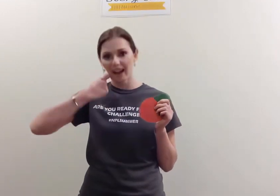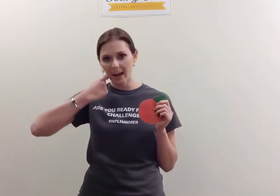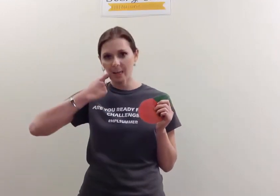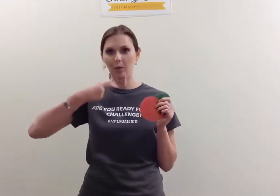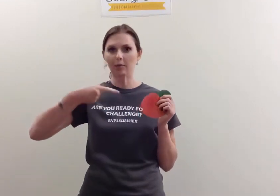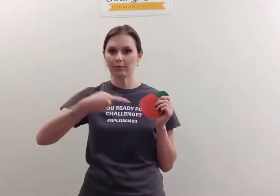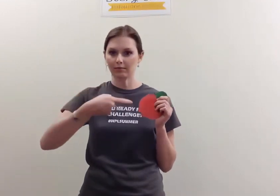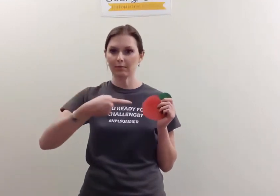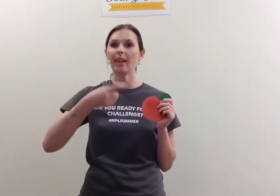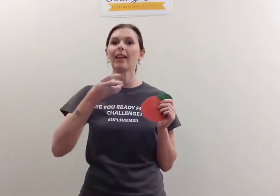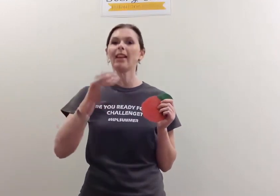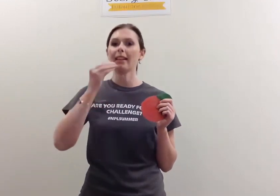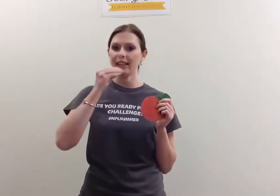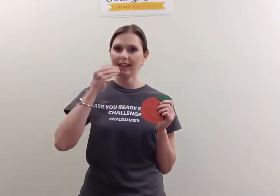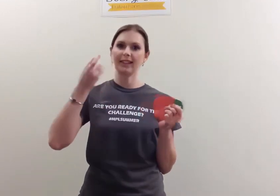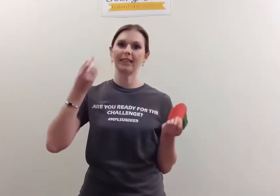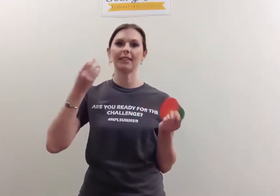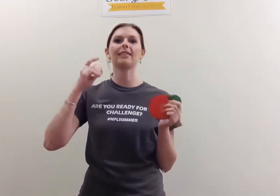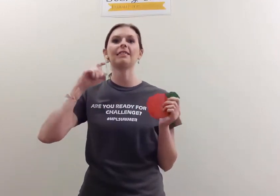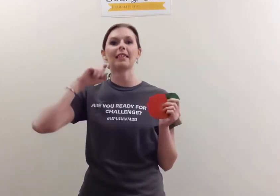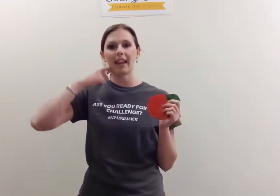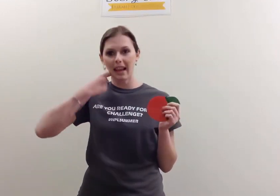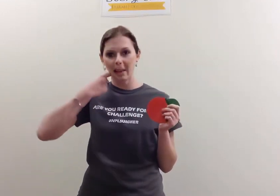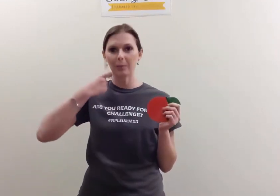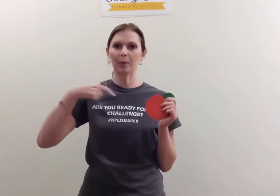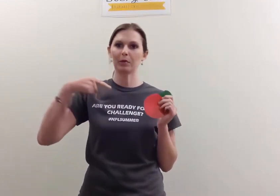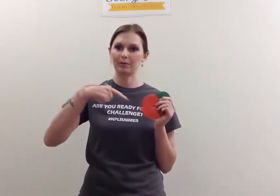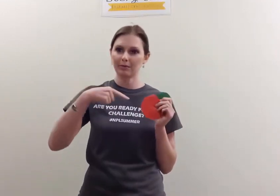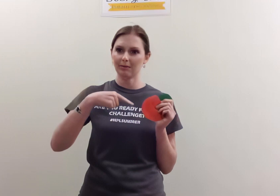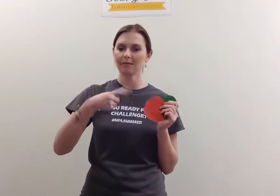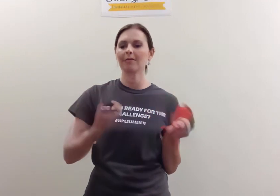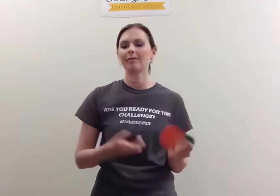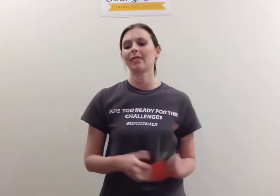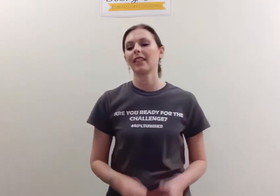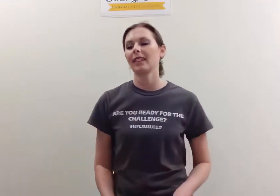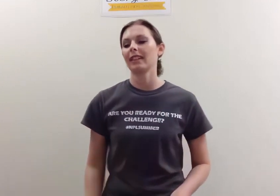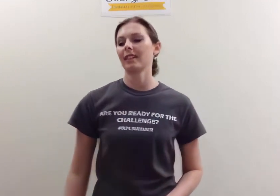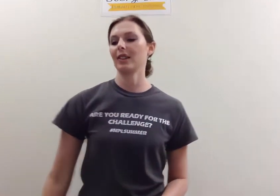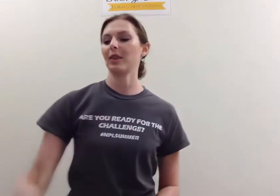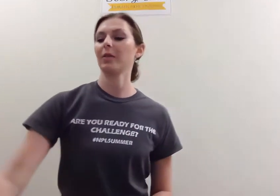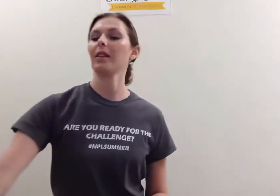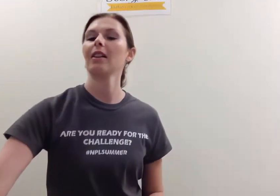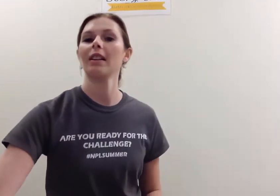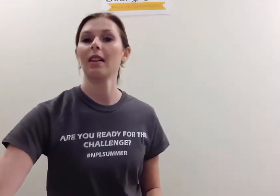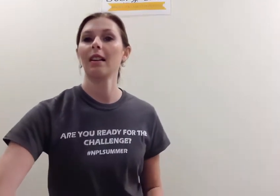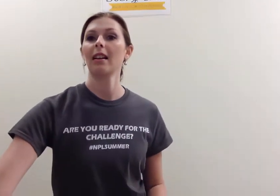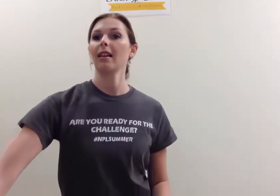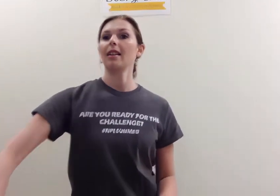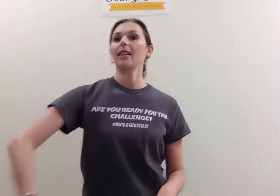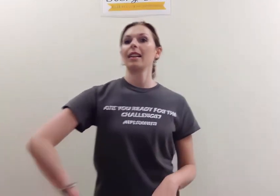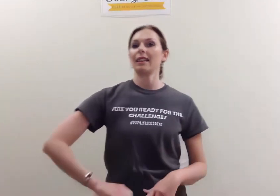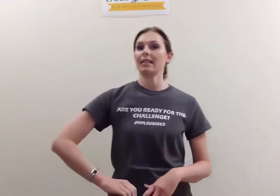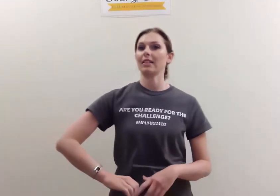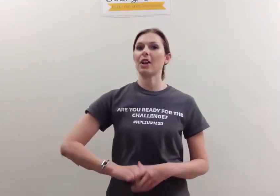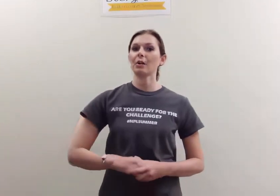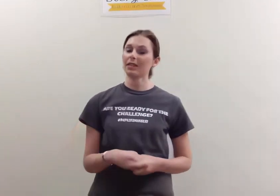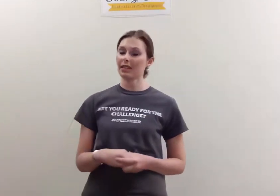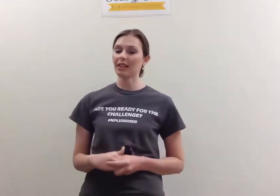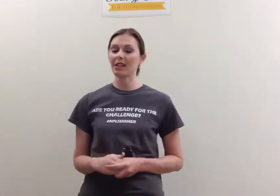Apple. Eat it. Apple. Cool. So, it's always good to